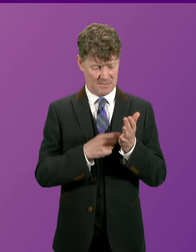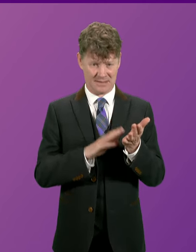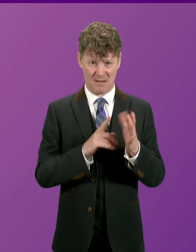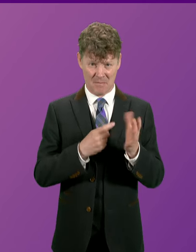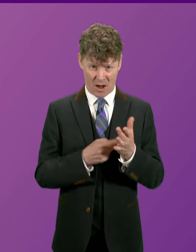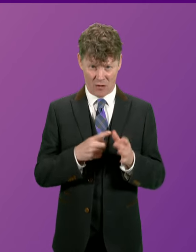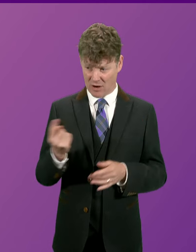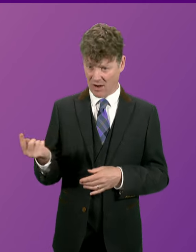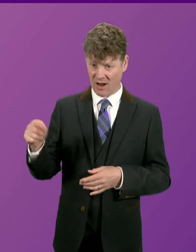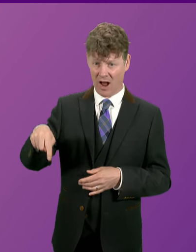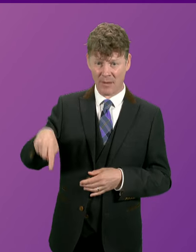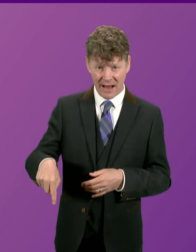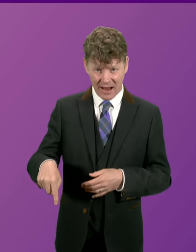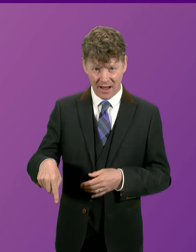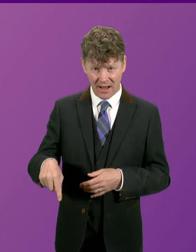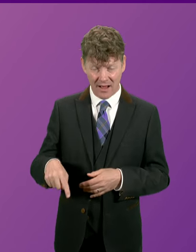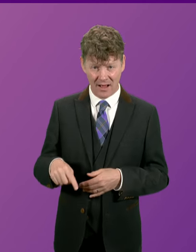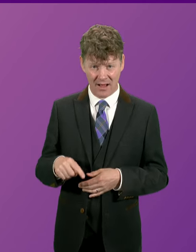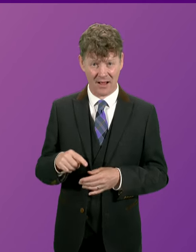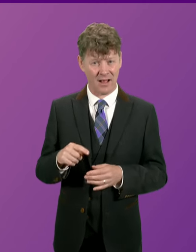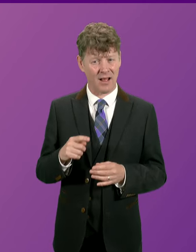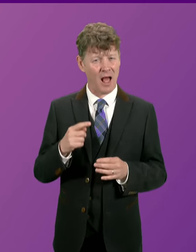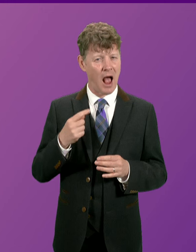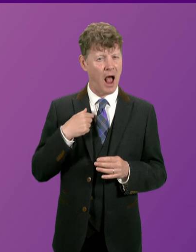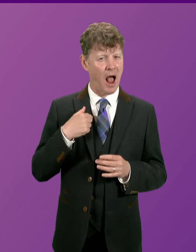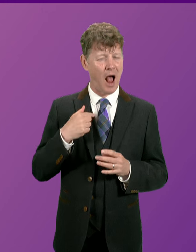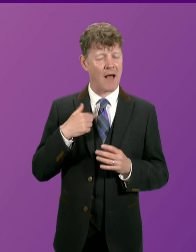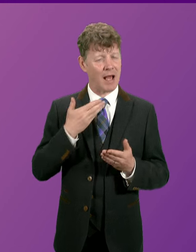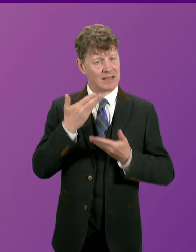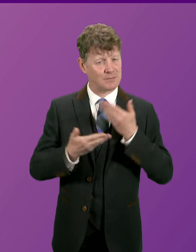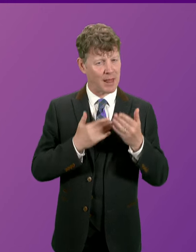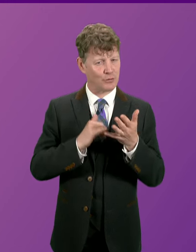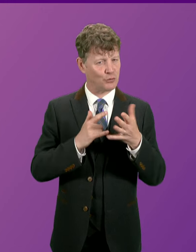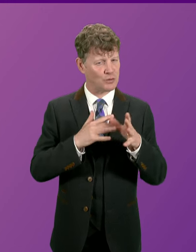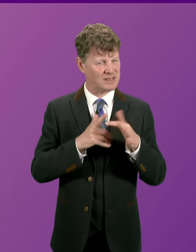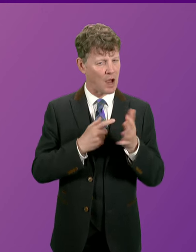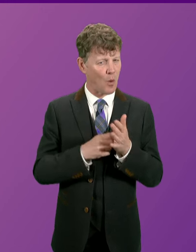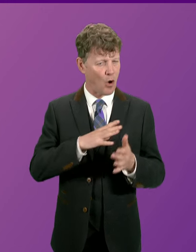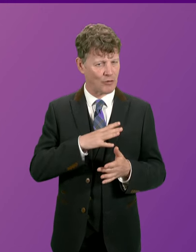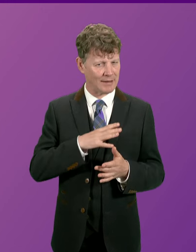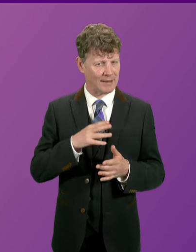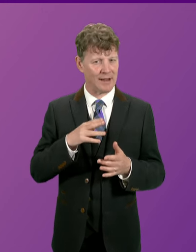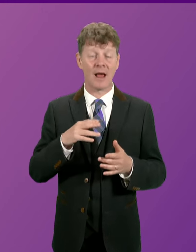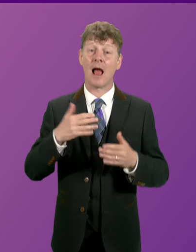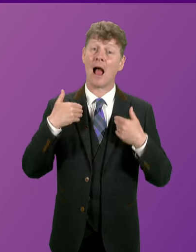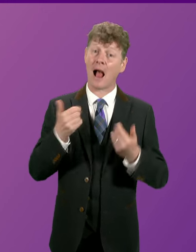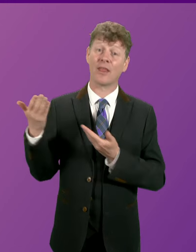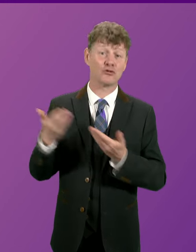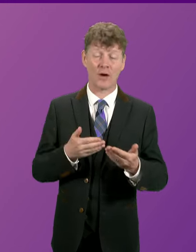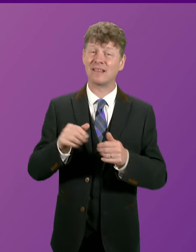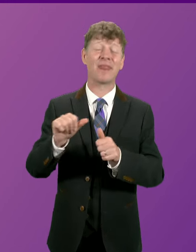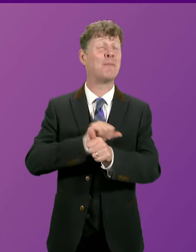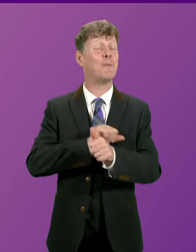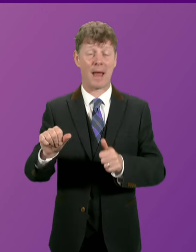and demand – I've went through with Mr Sawa – the fact that the health service is the best-funded part of our public